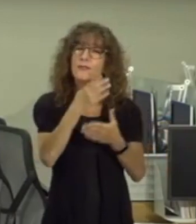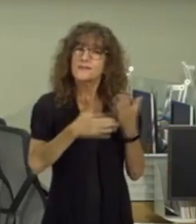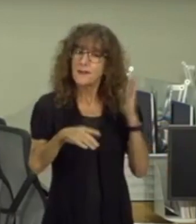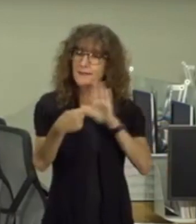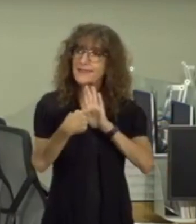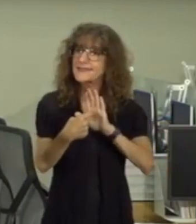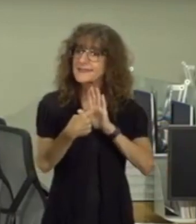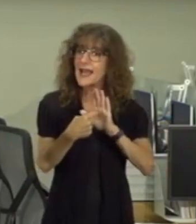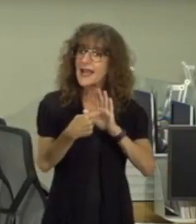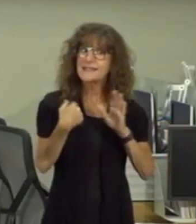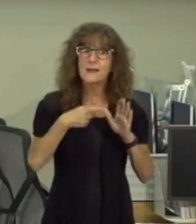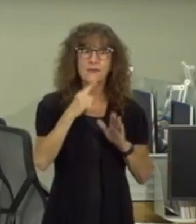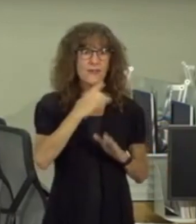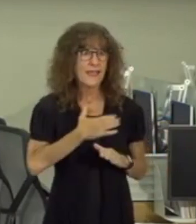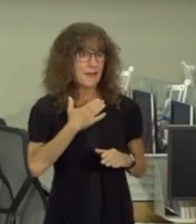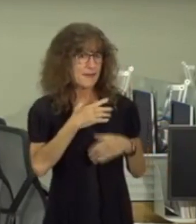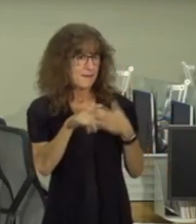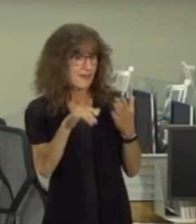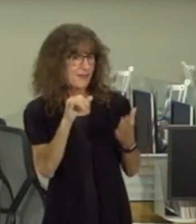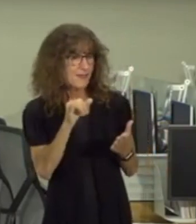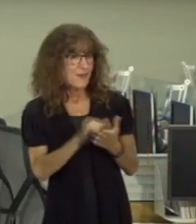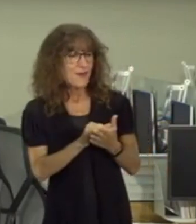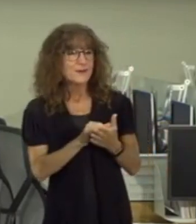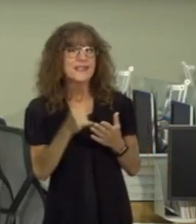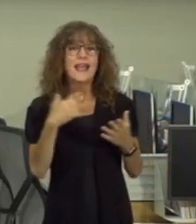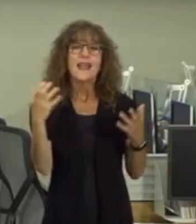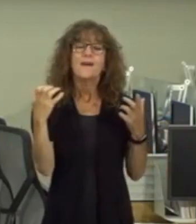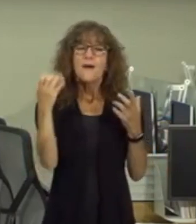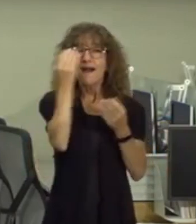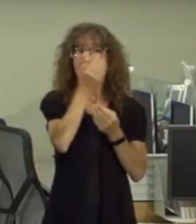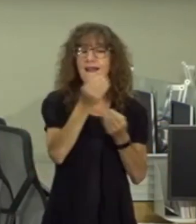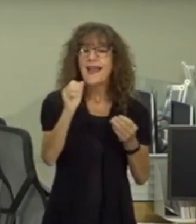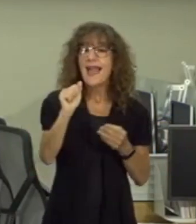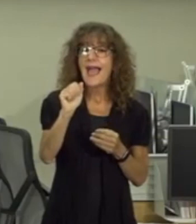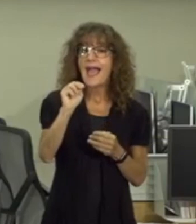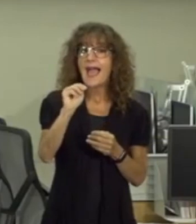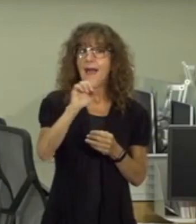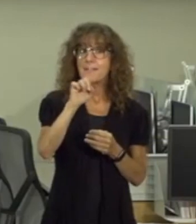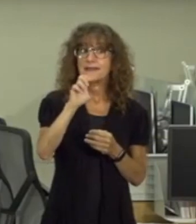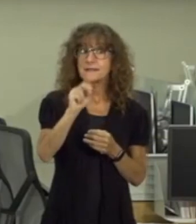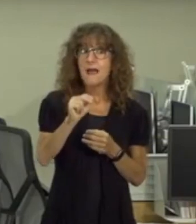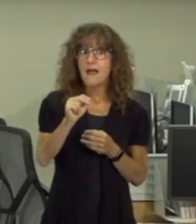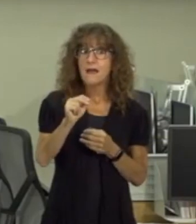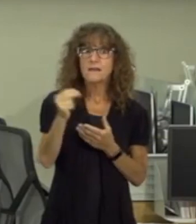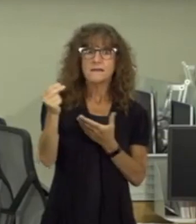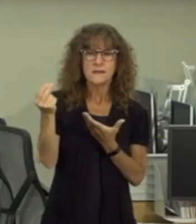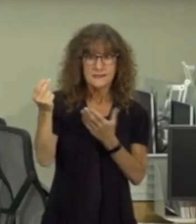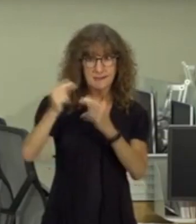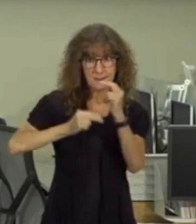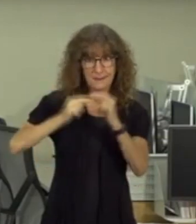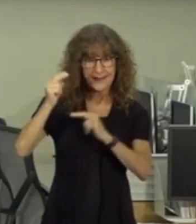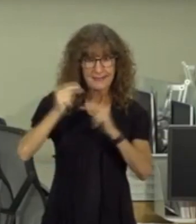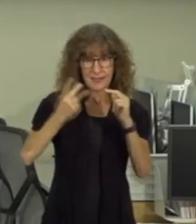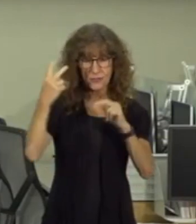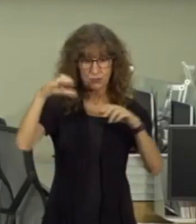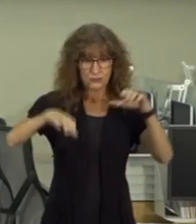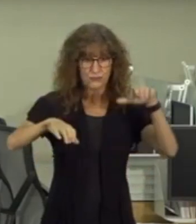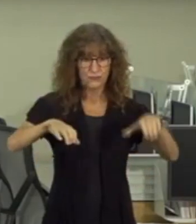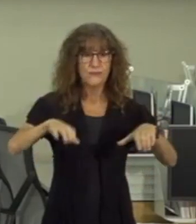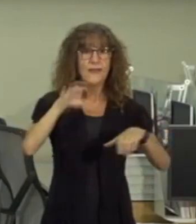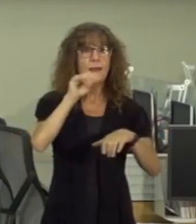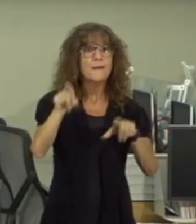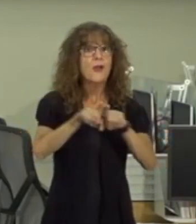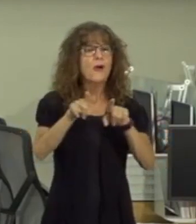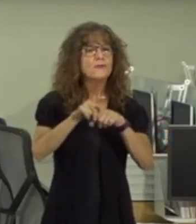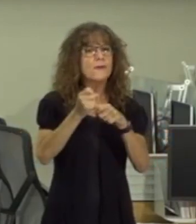of the signs that we're really happy about and i want to note that while amazon is bringing these facilities to the county the company is also